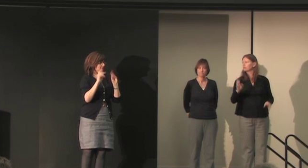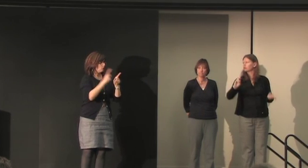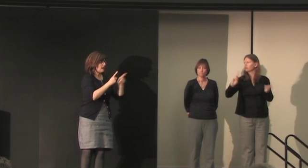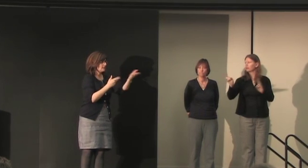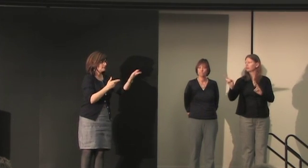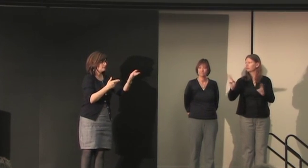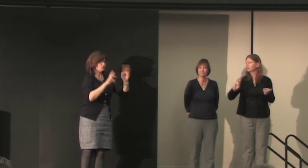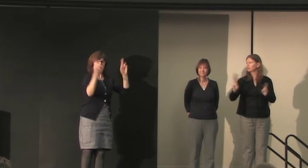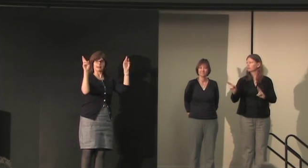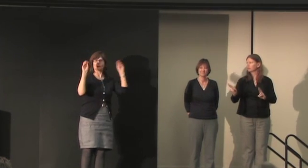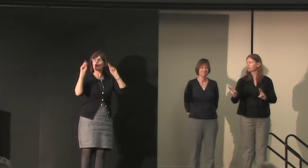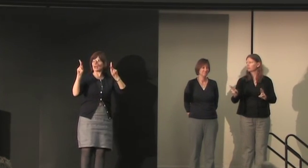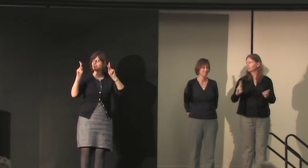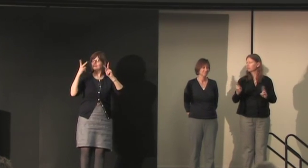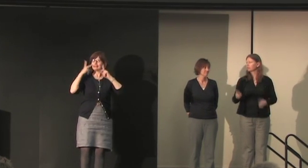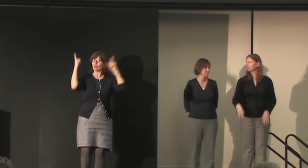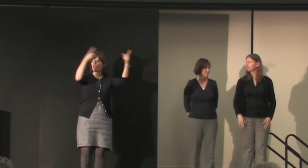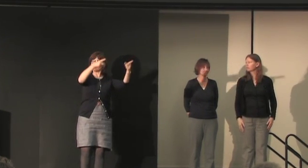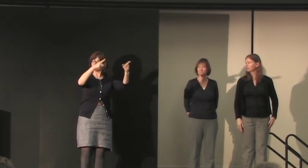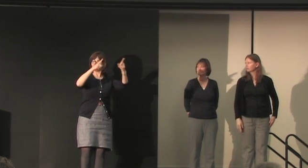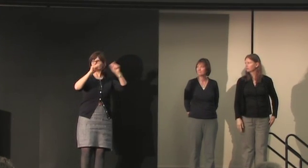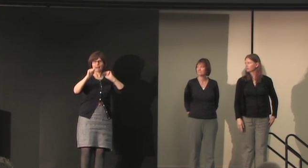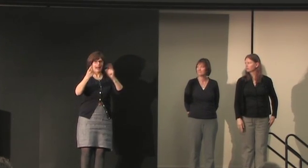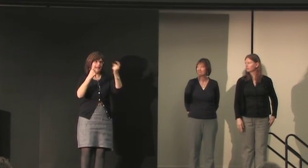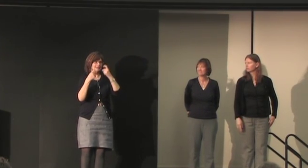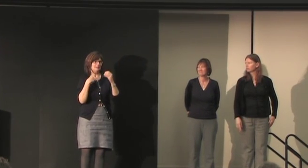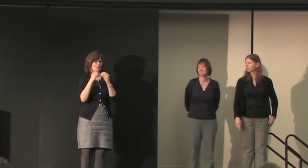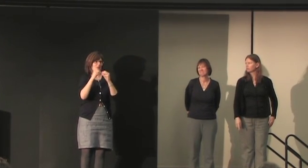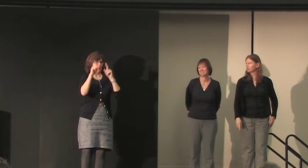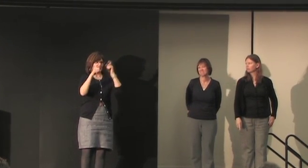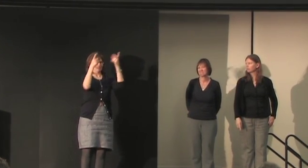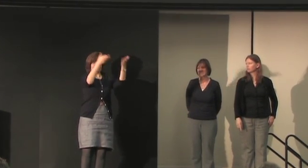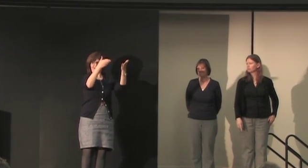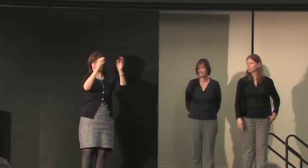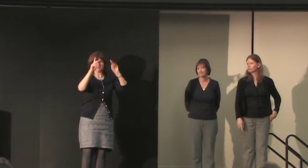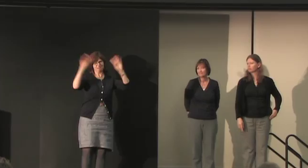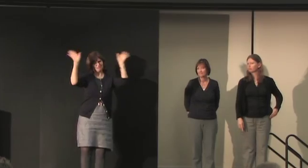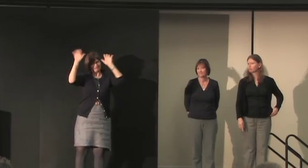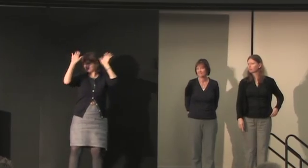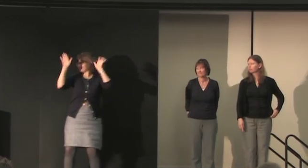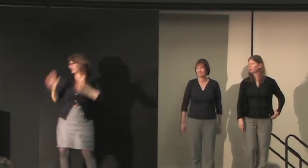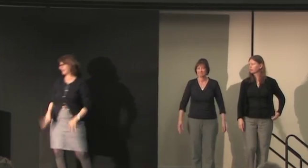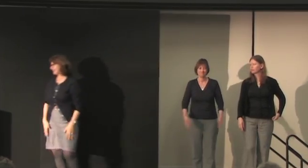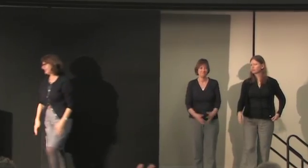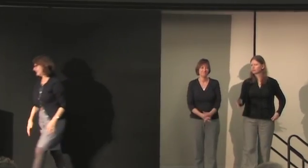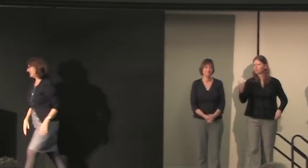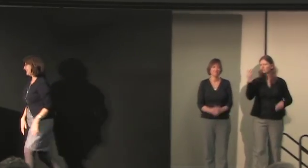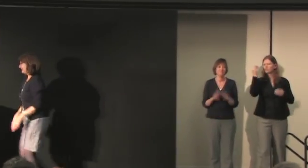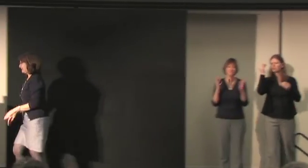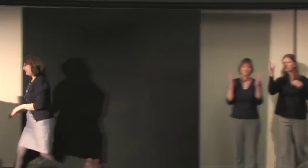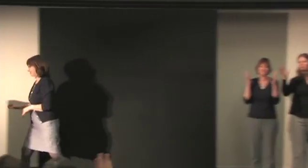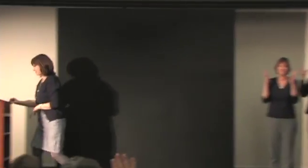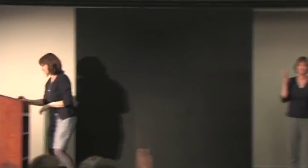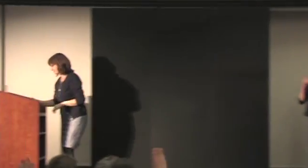I'll follow the crowd again thank you all and I'll take more questions when I see you in the reception room